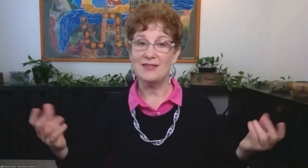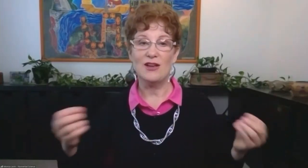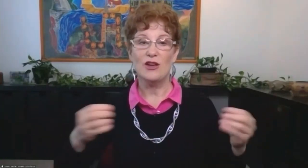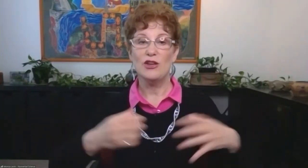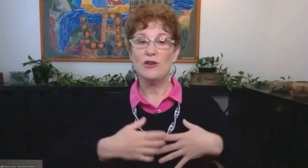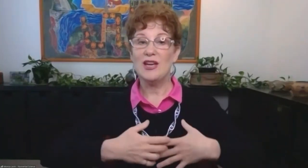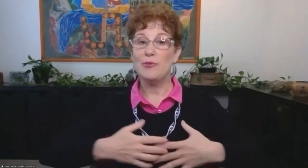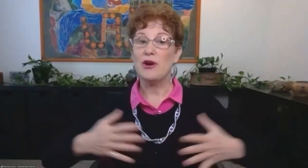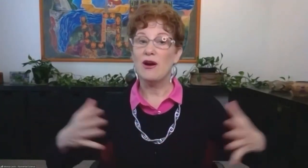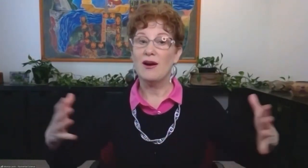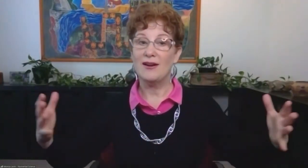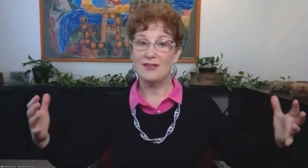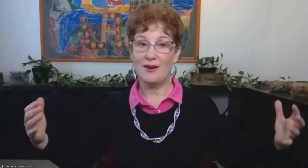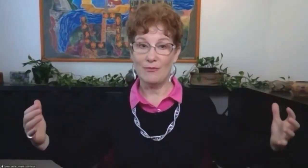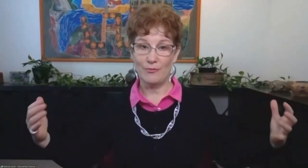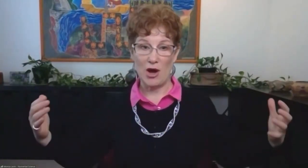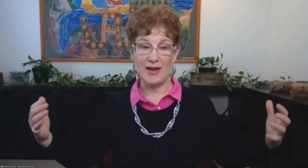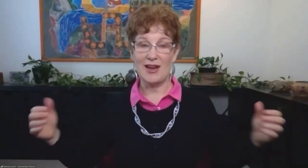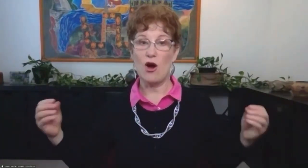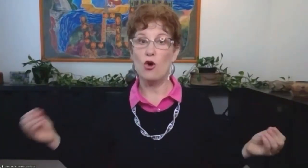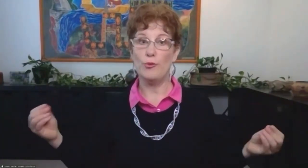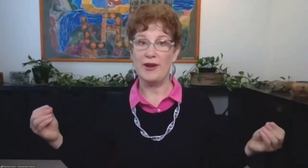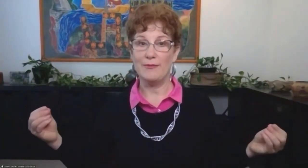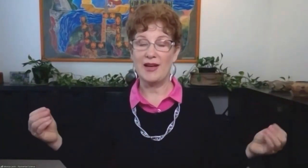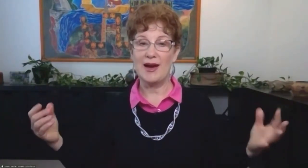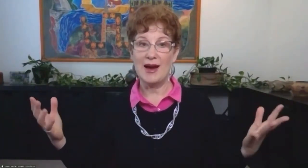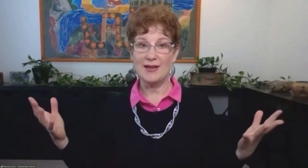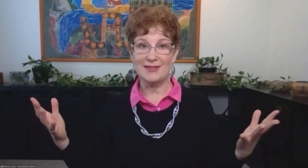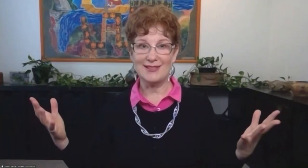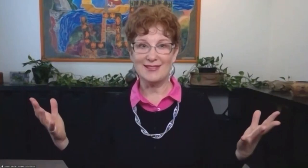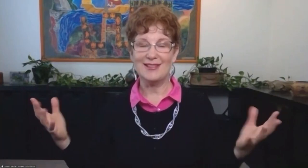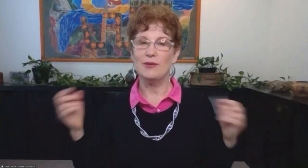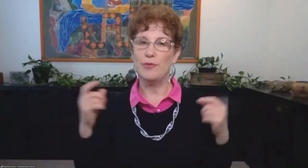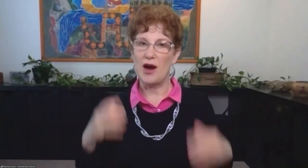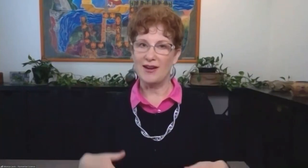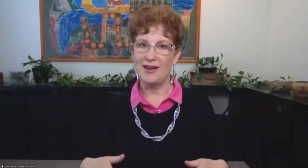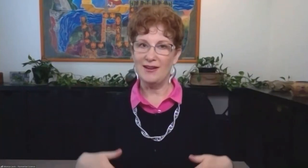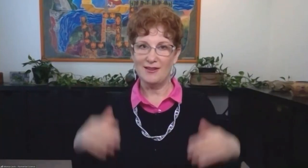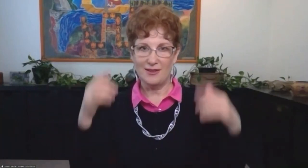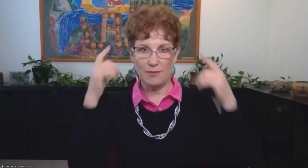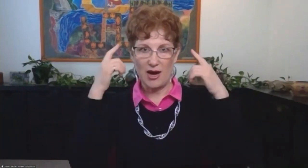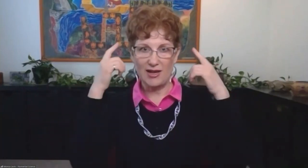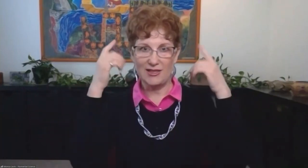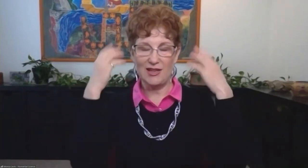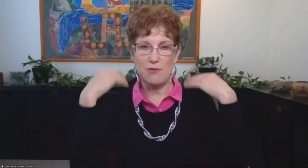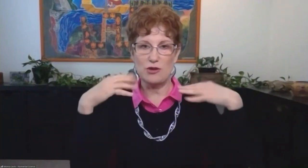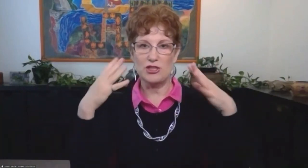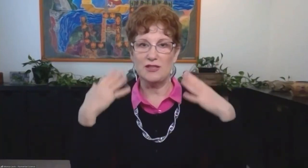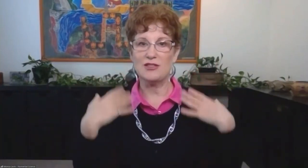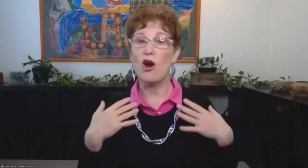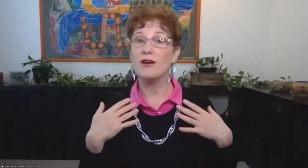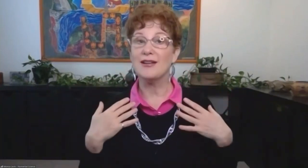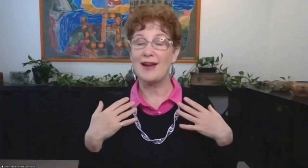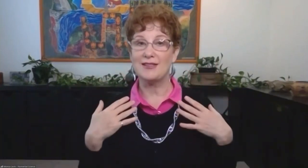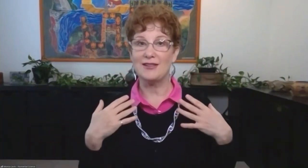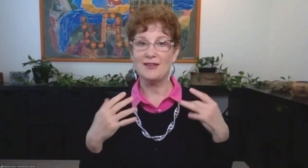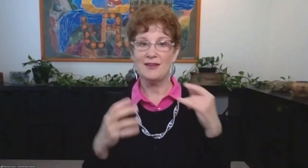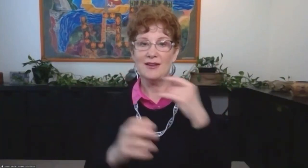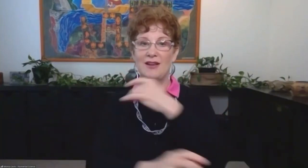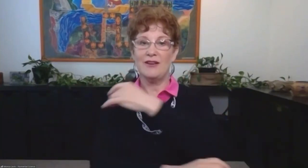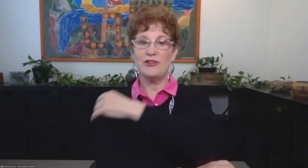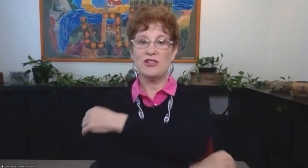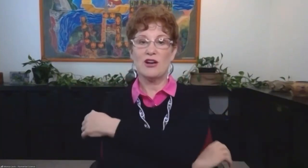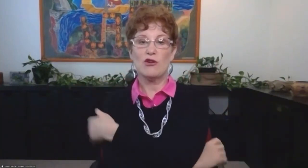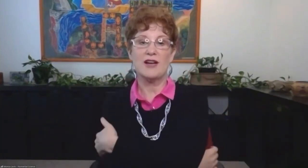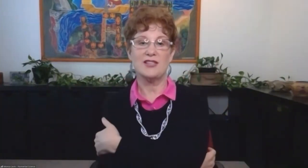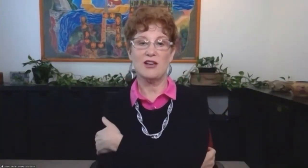ideas, you keep your body open because the body, the mind and the emotions are all connected.